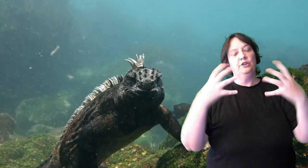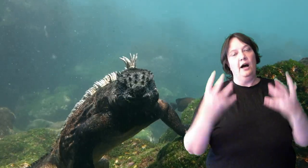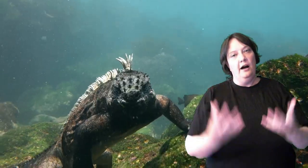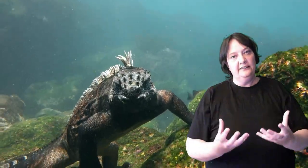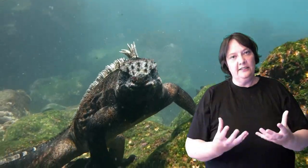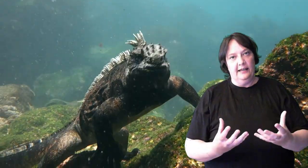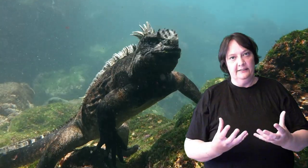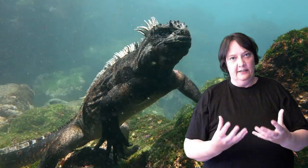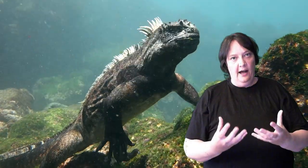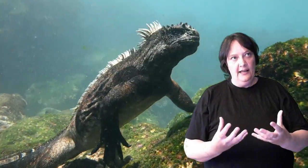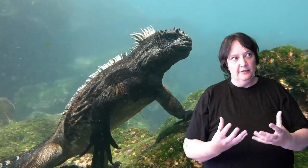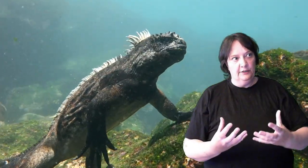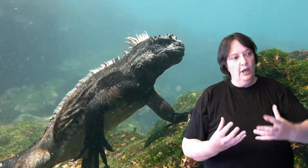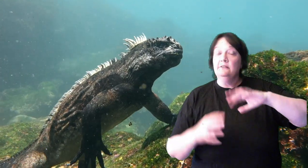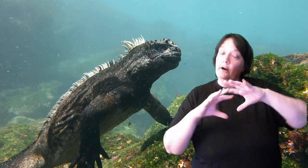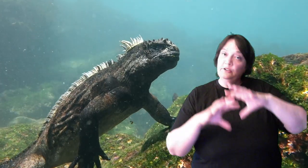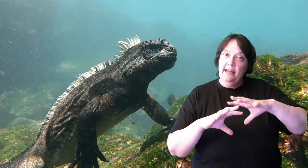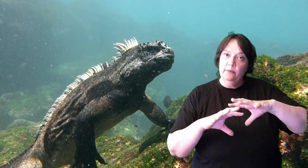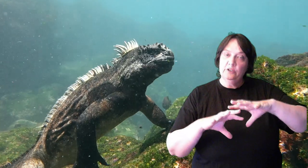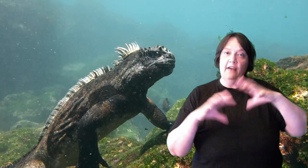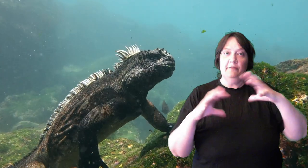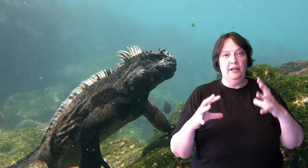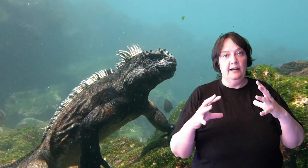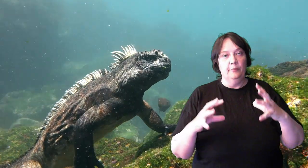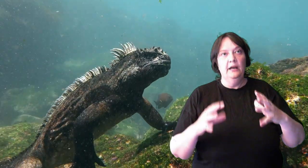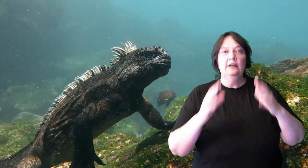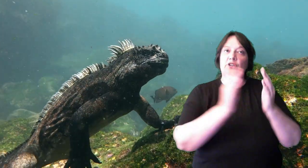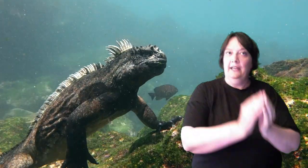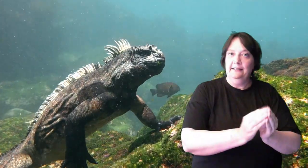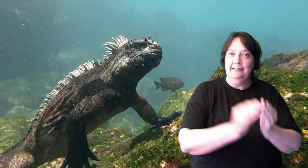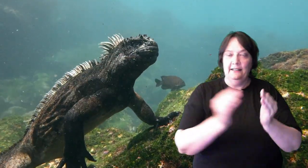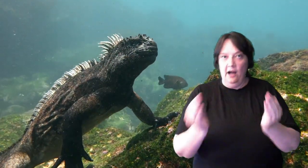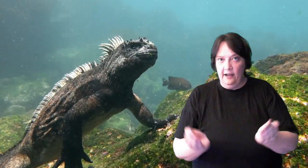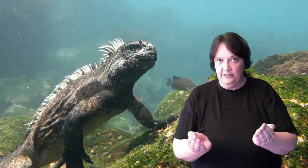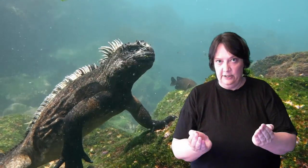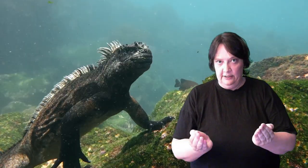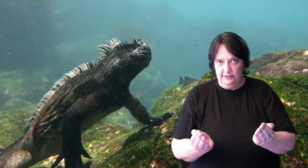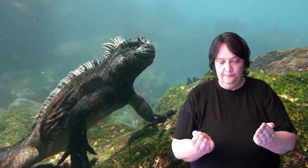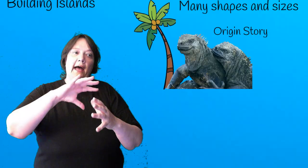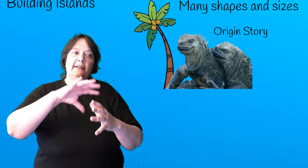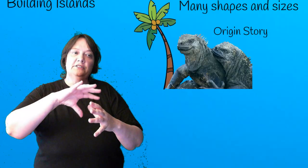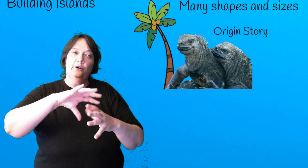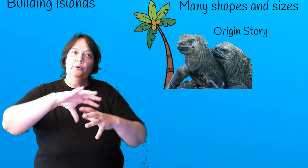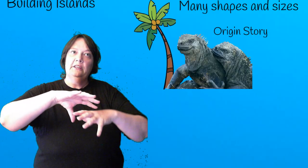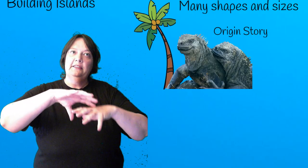an isolated island those animals have become genetically isolate and so they